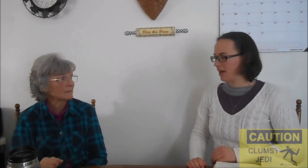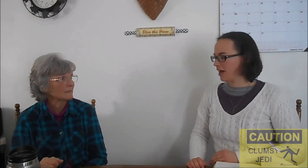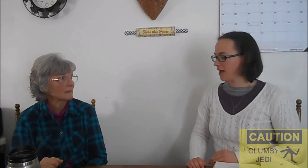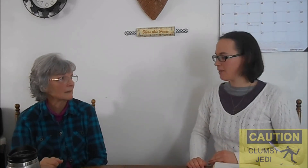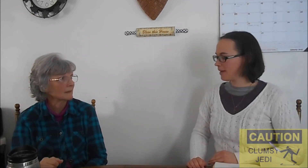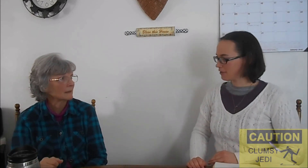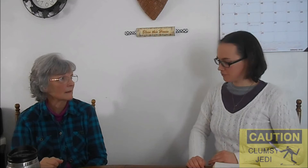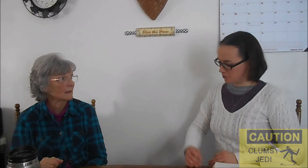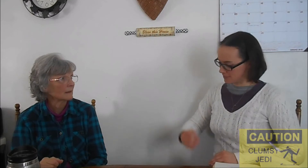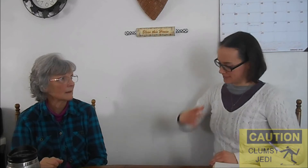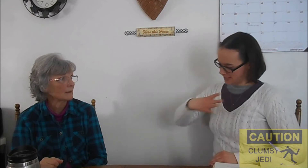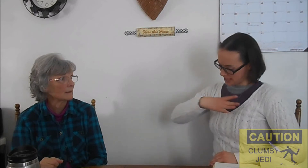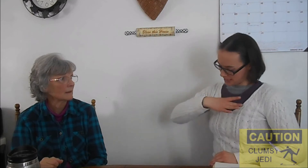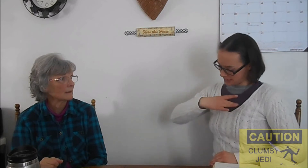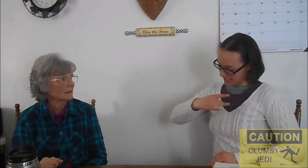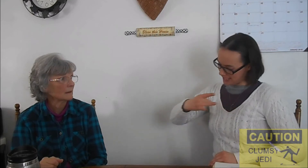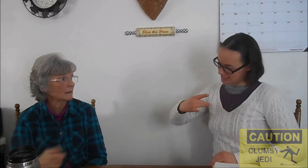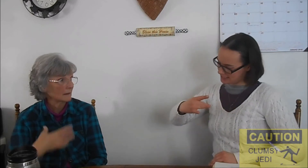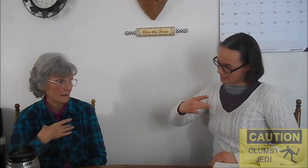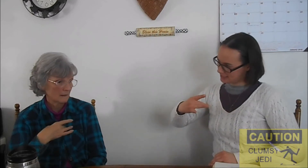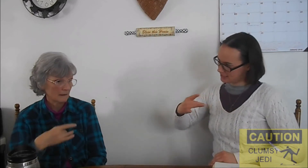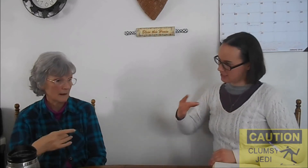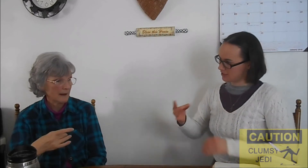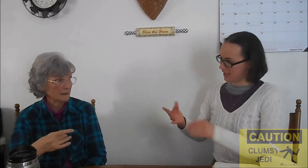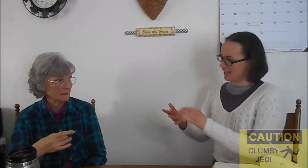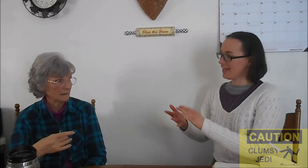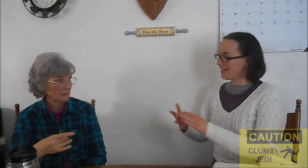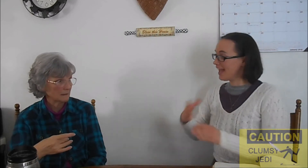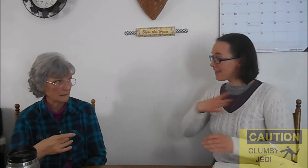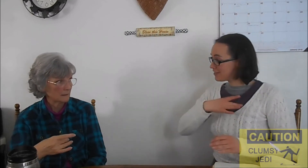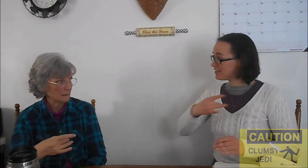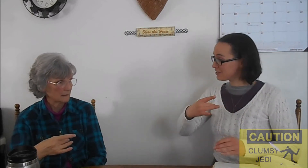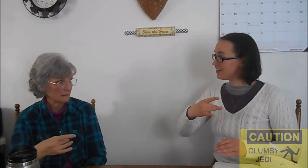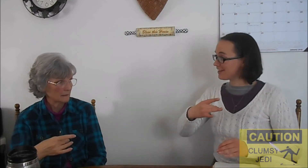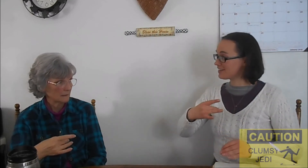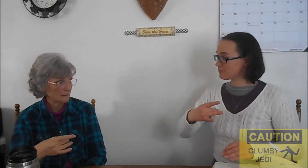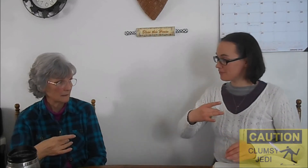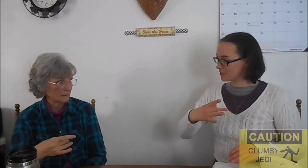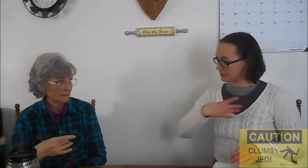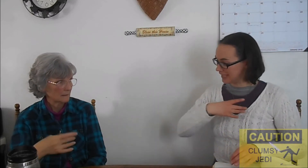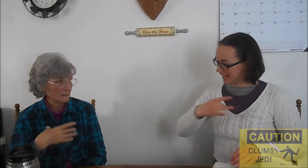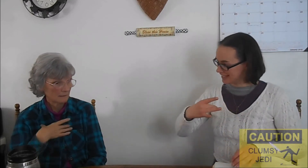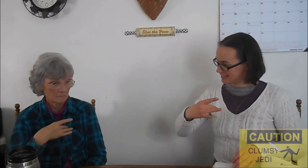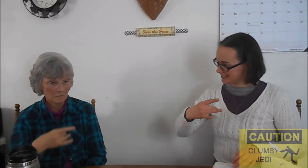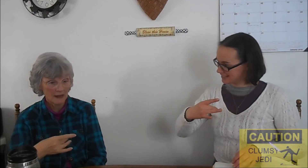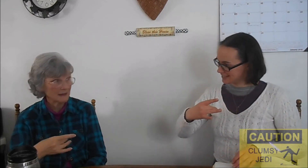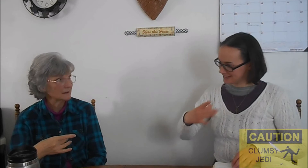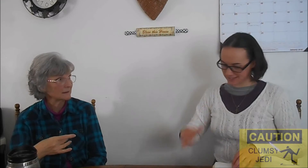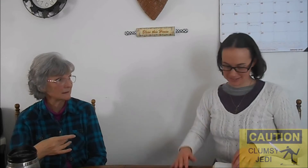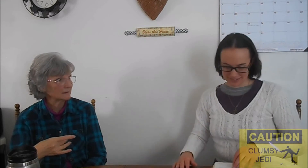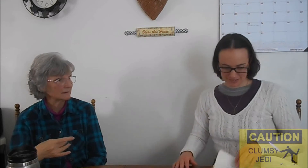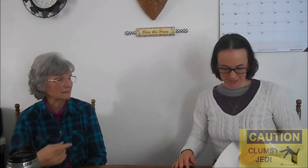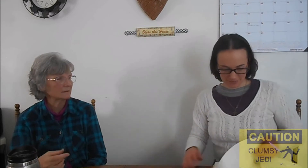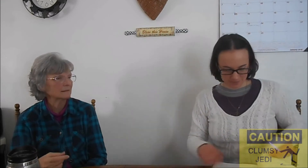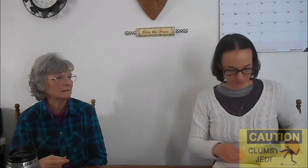Uh... A milder form is... Like. Okay. Yeah! You did good! That's perfect! Like. Love.